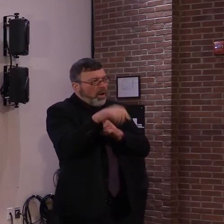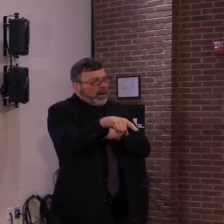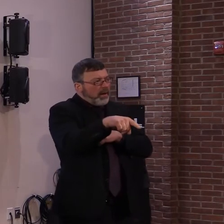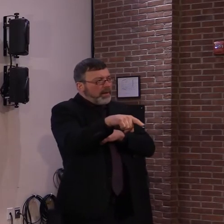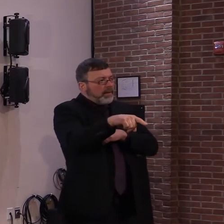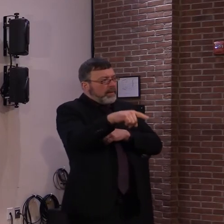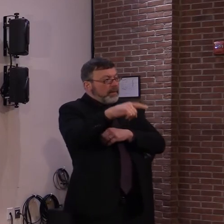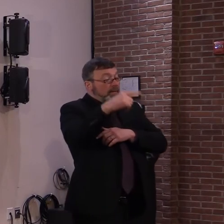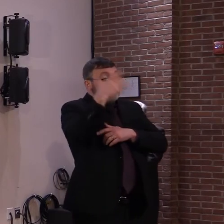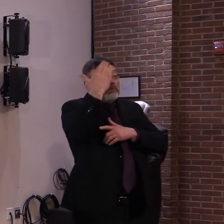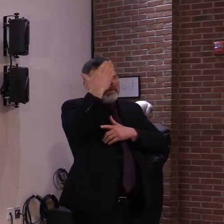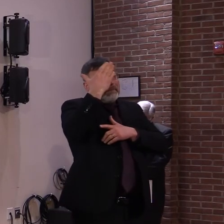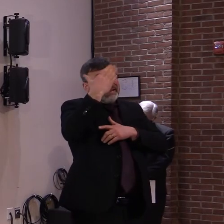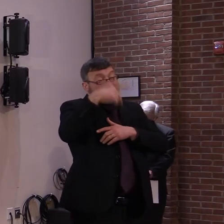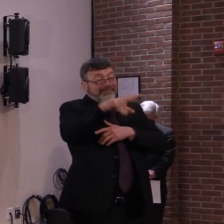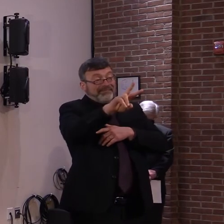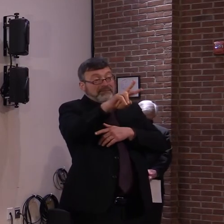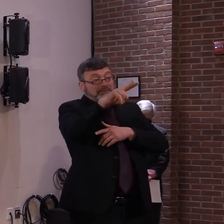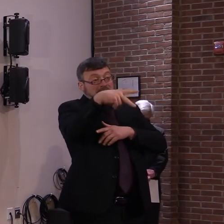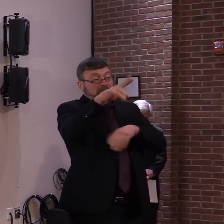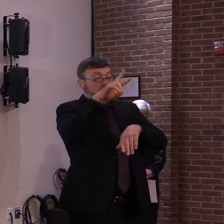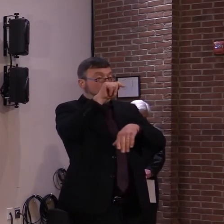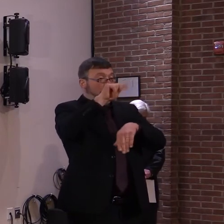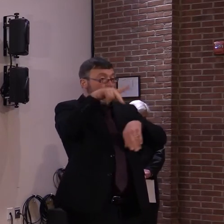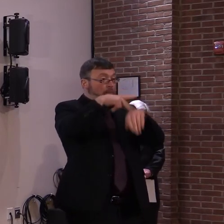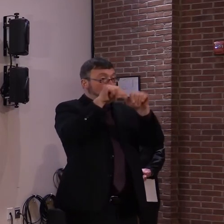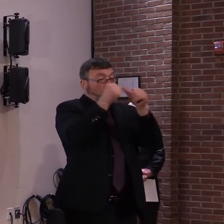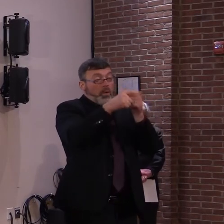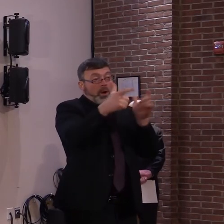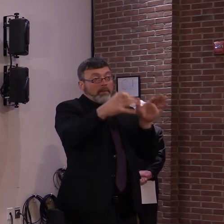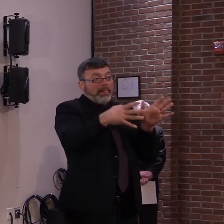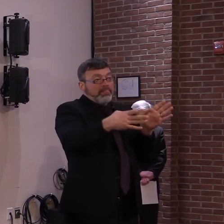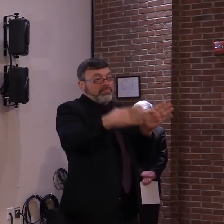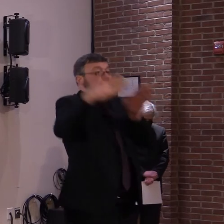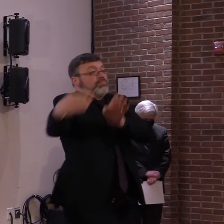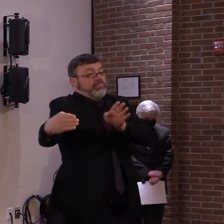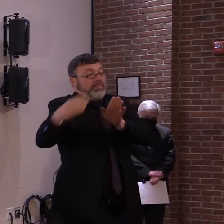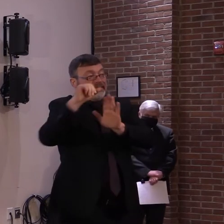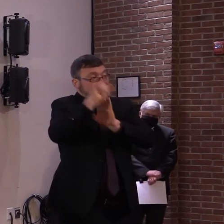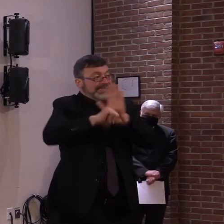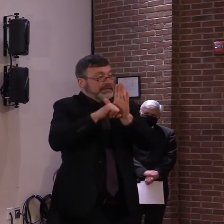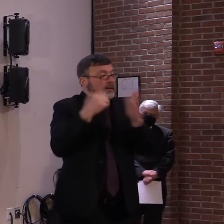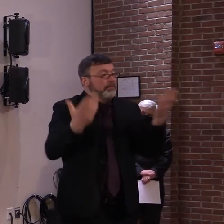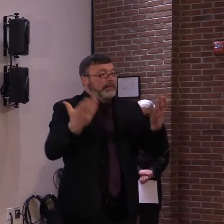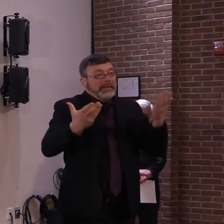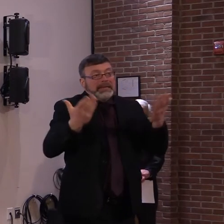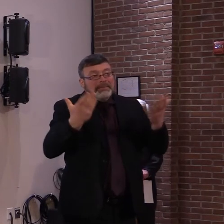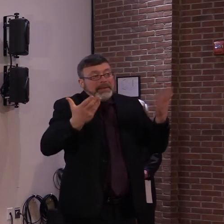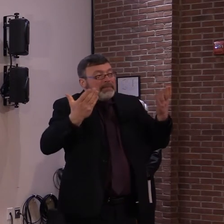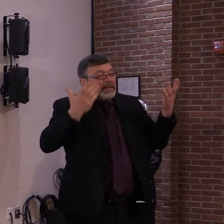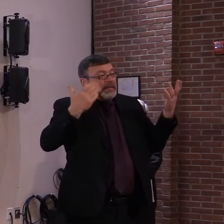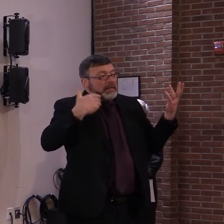different time than we normally have some of these sports. Secretary Moore?